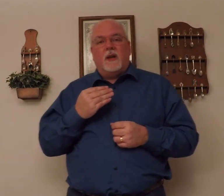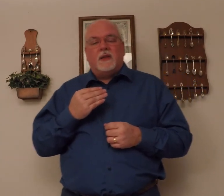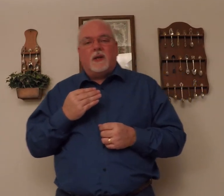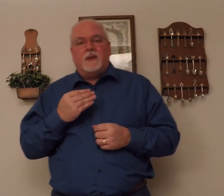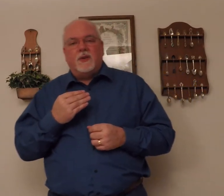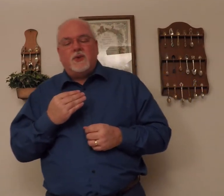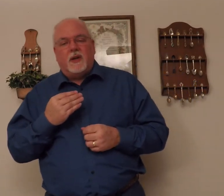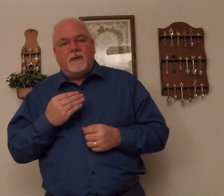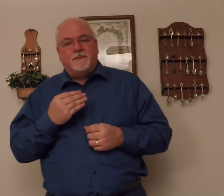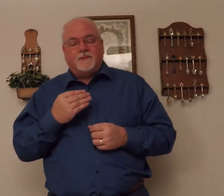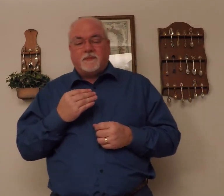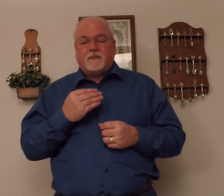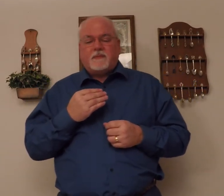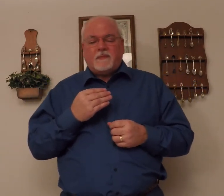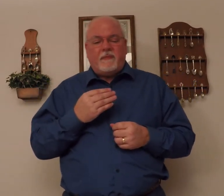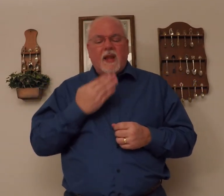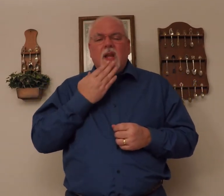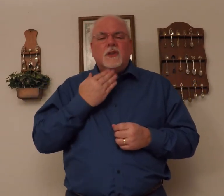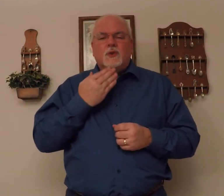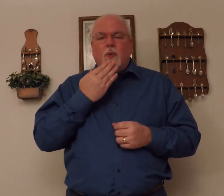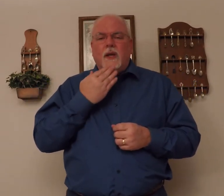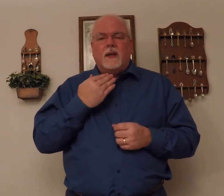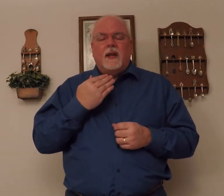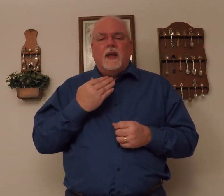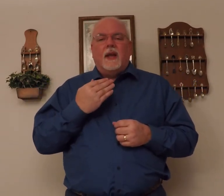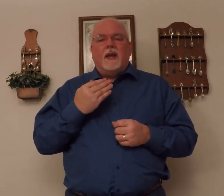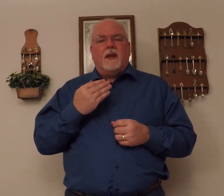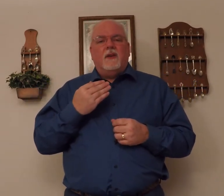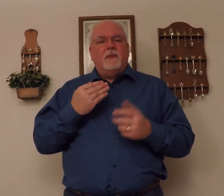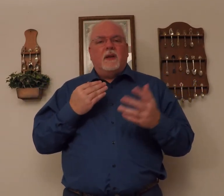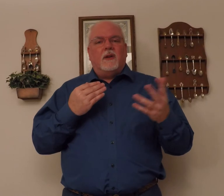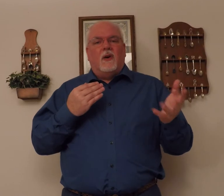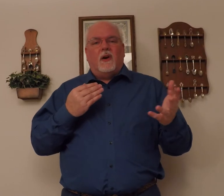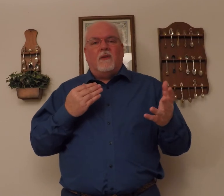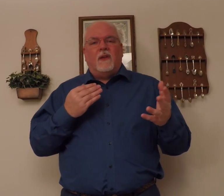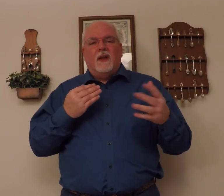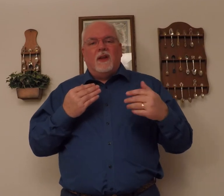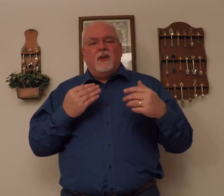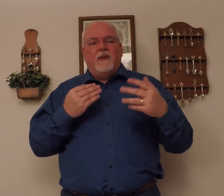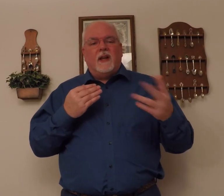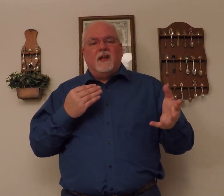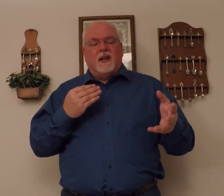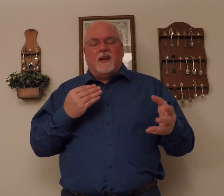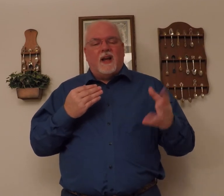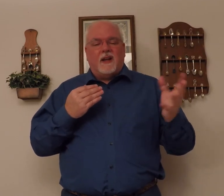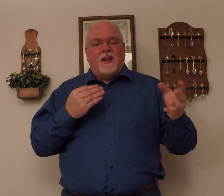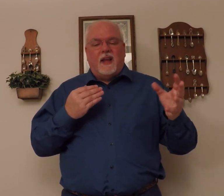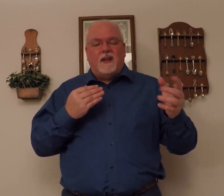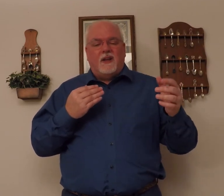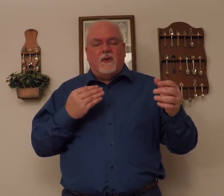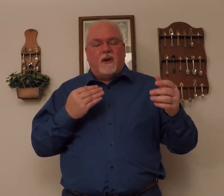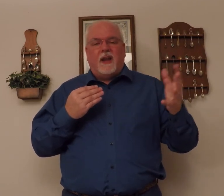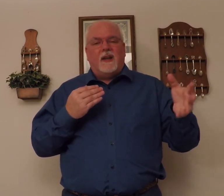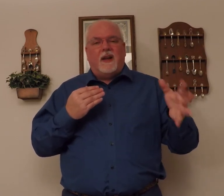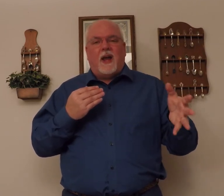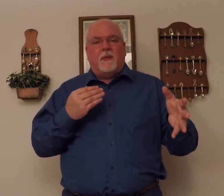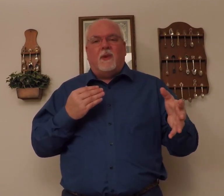right there at the chin. Sweet. You you've been to the carnival. You've had the cotton candy or a candied apple.